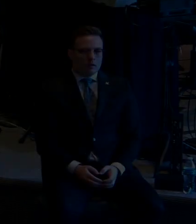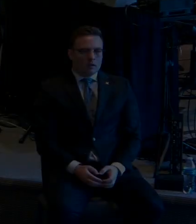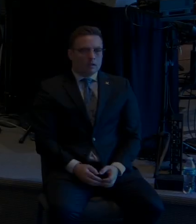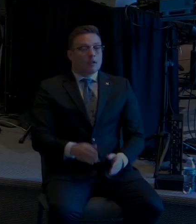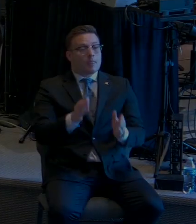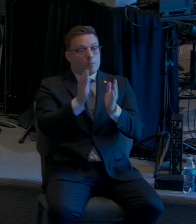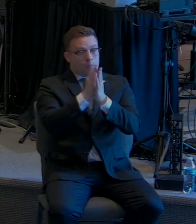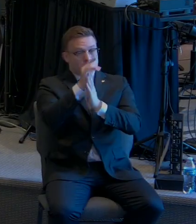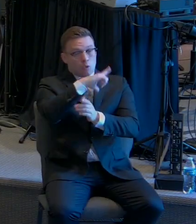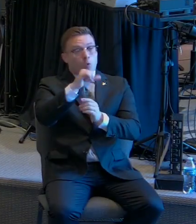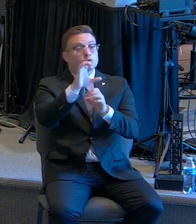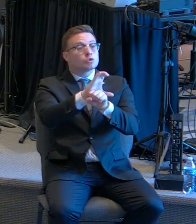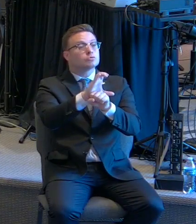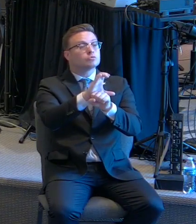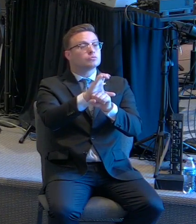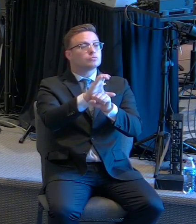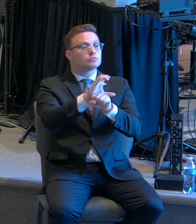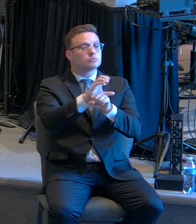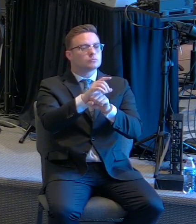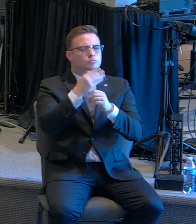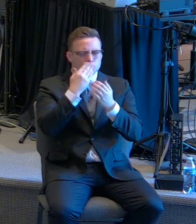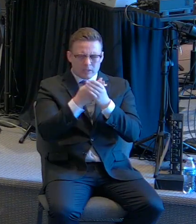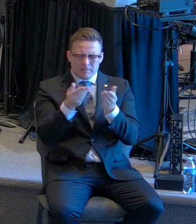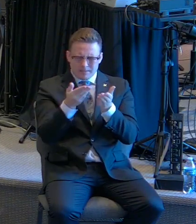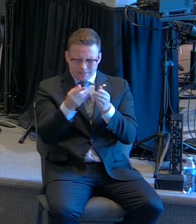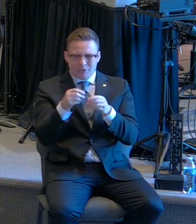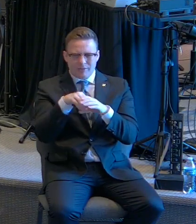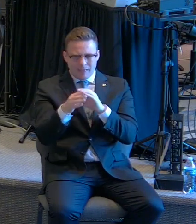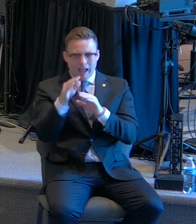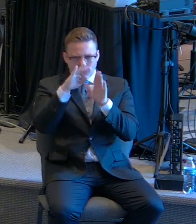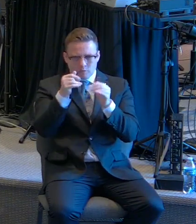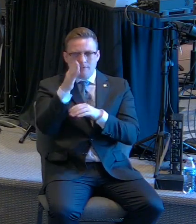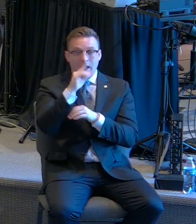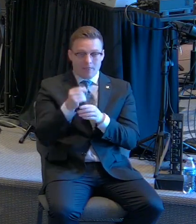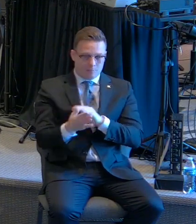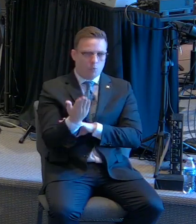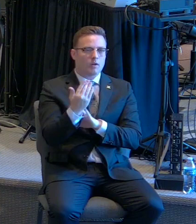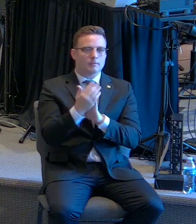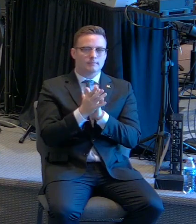Praise the Lord, church. It's good to be in the house of God this morning.